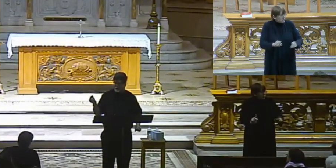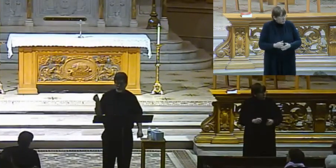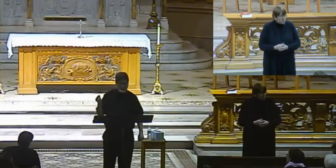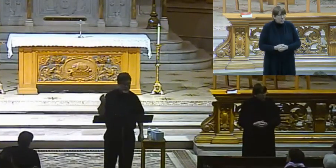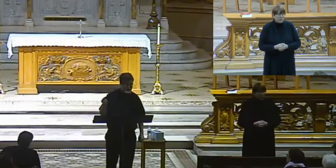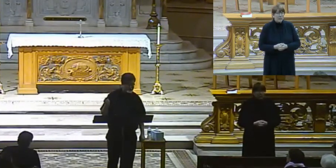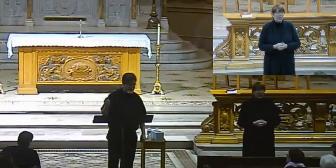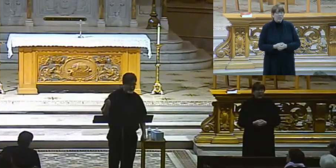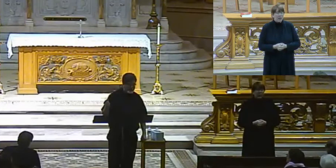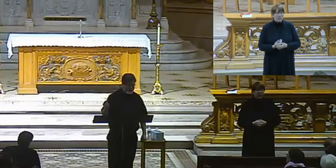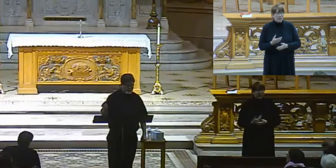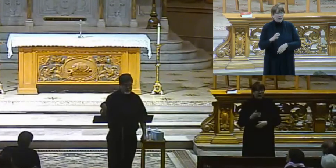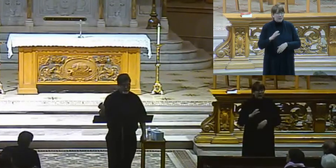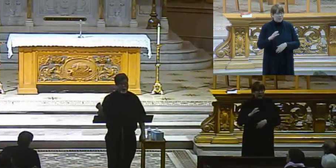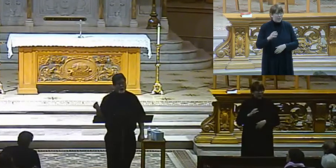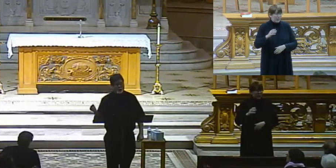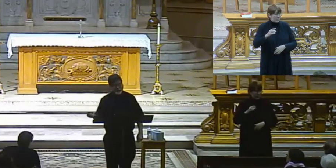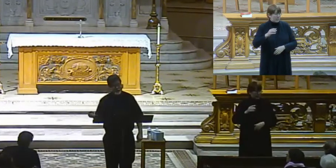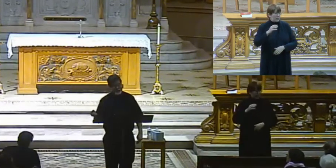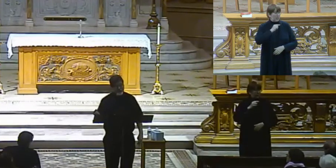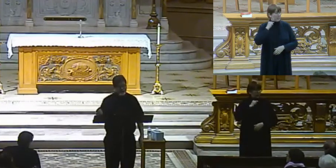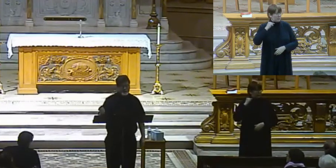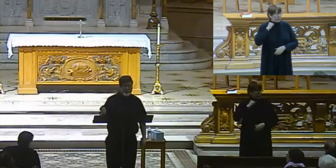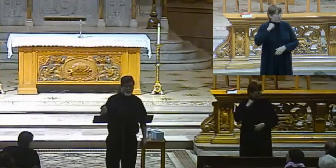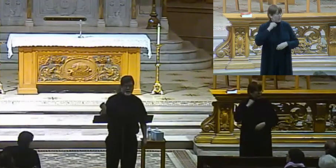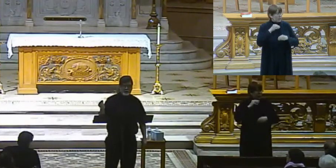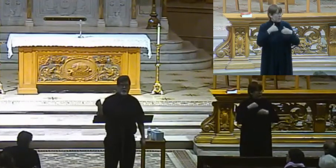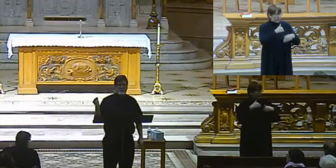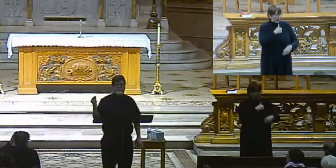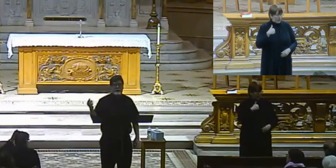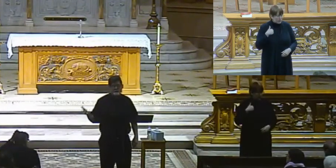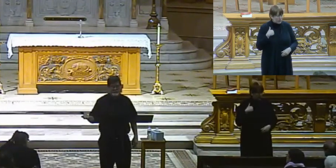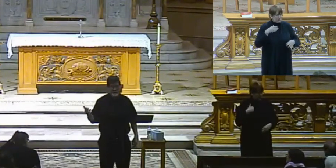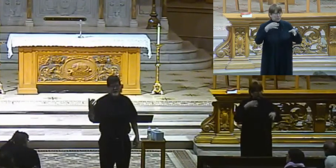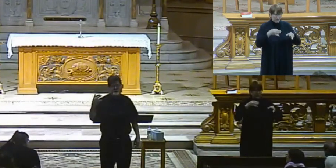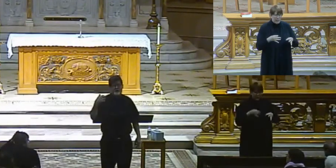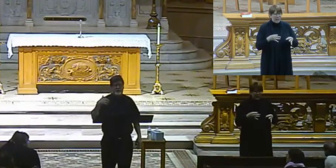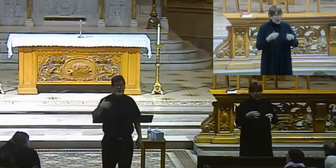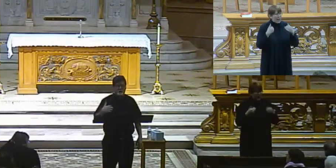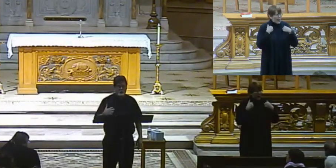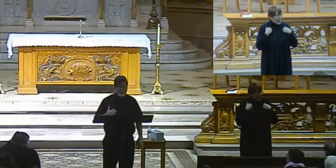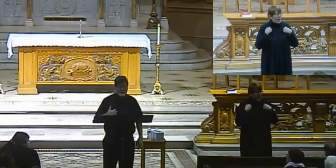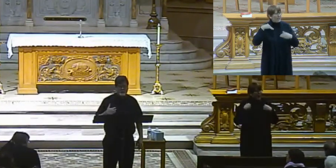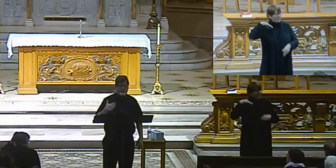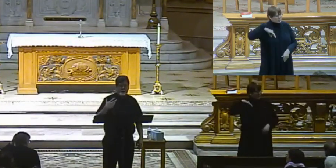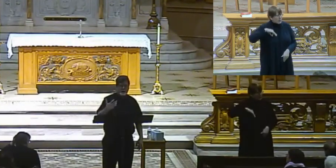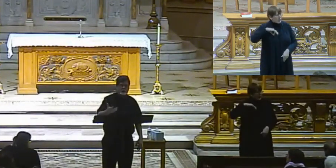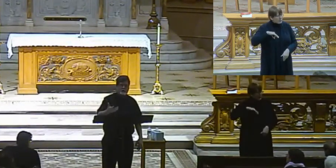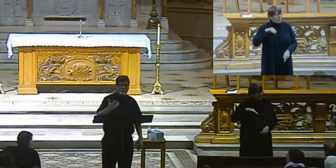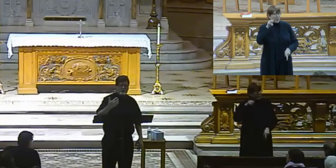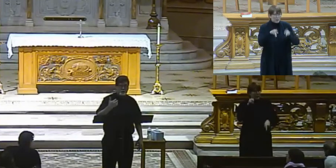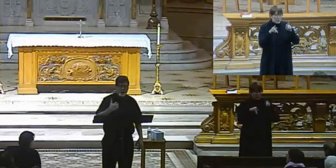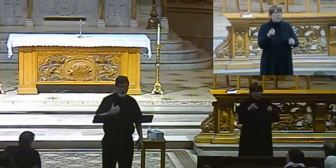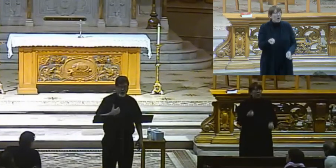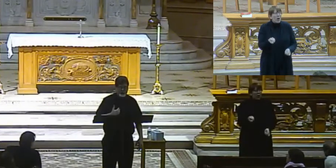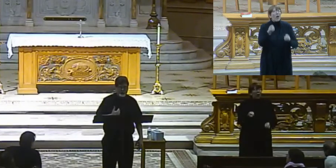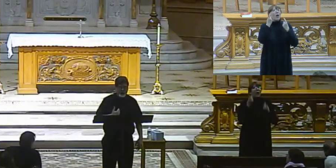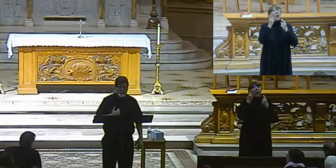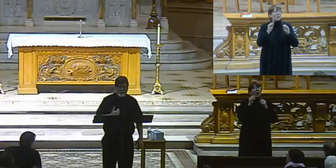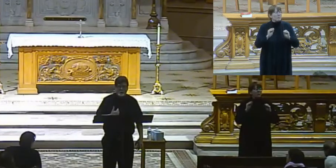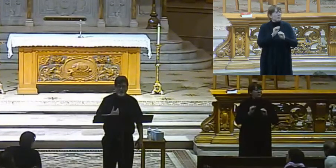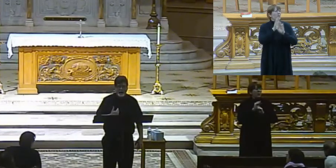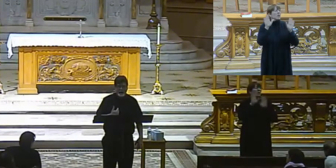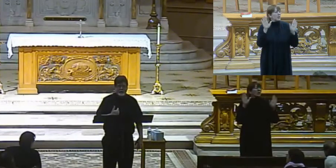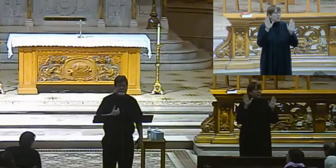fathers at the Second Vatican Council recognized that there would be benefits to the local people if they could understand